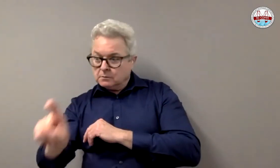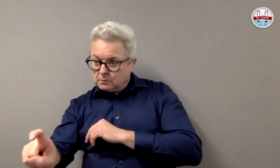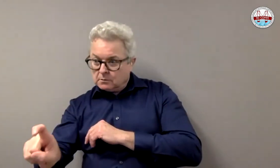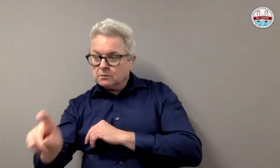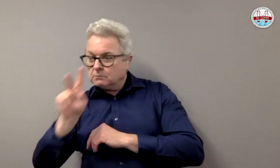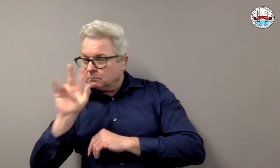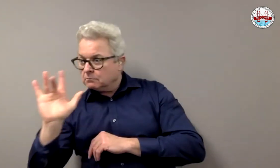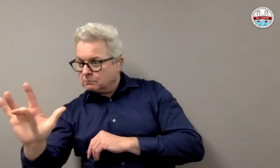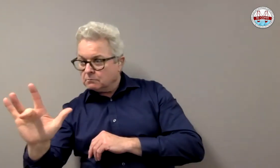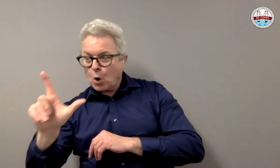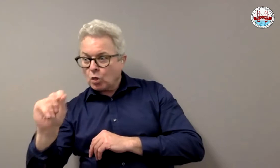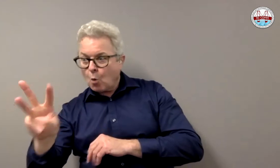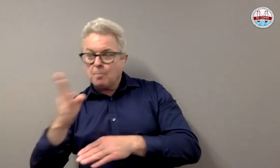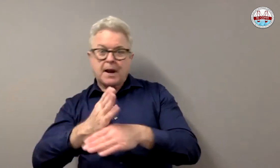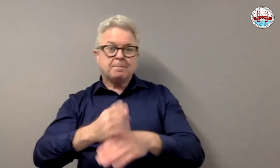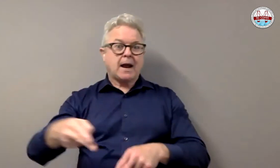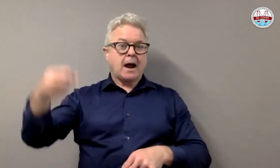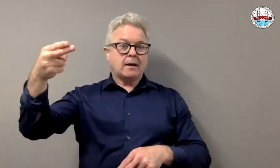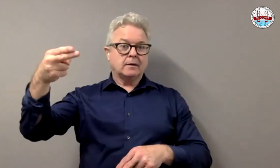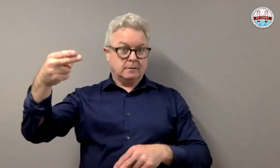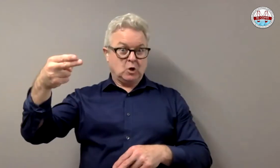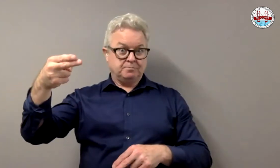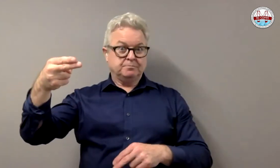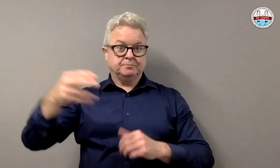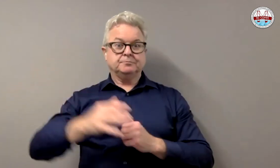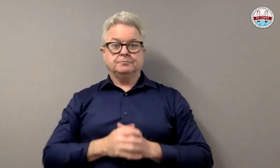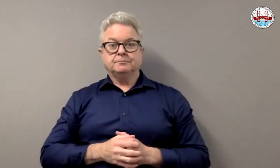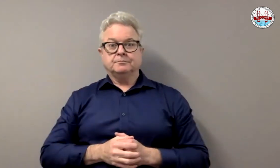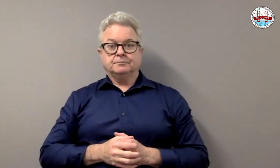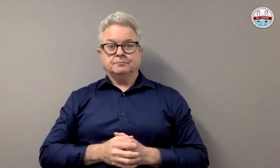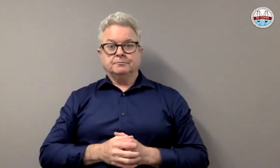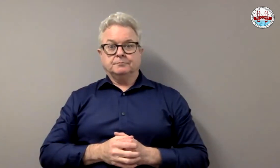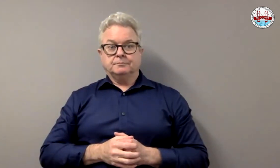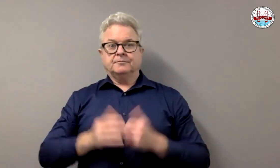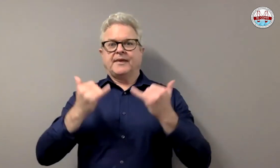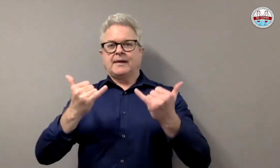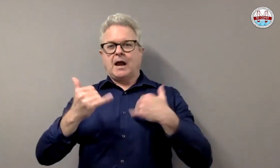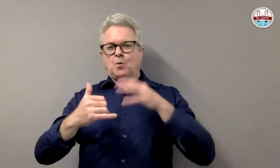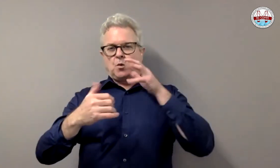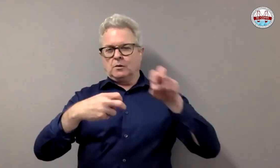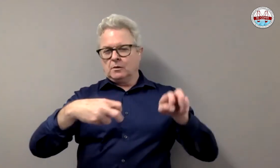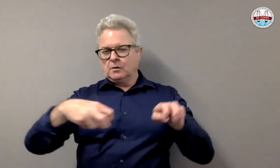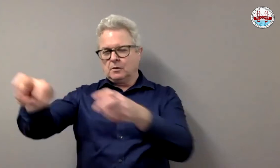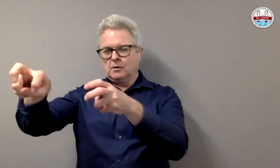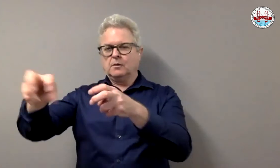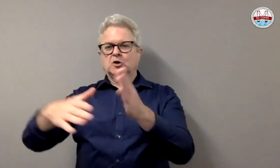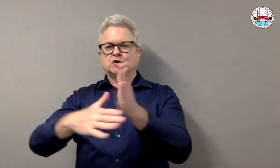low, medium or high. So you go on to the Rhode Island Department of Health, you will click on there, and you will identify your county to find out what your status is.